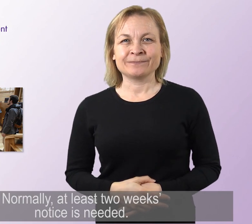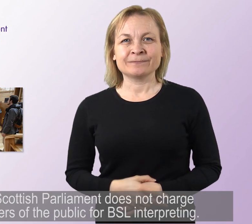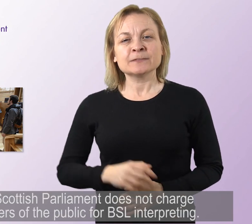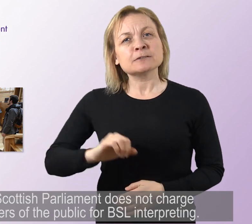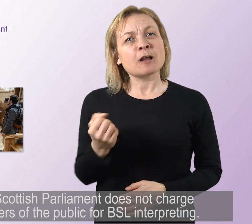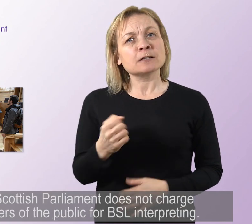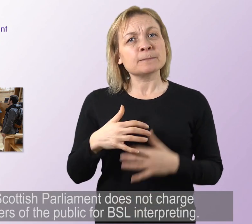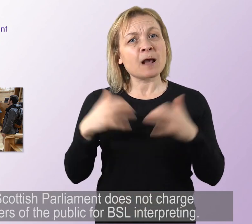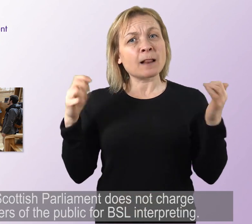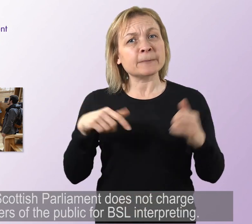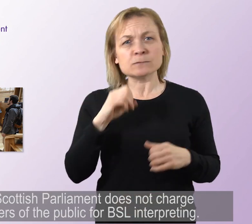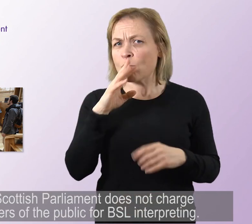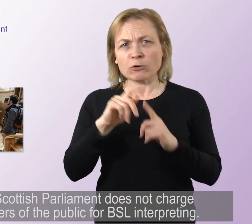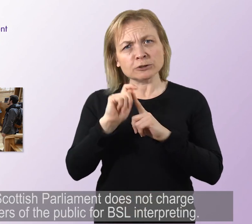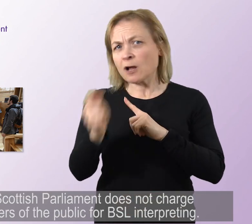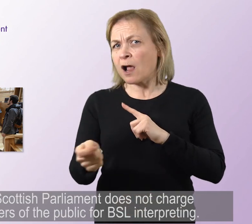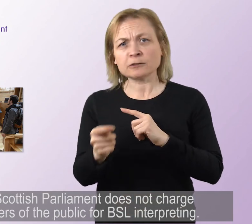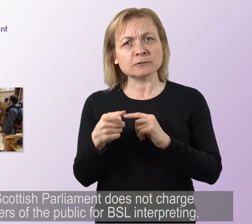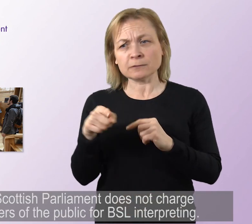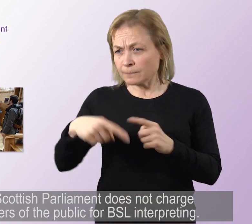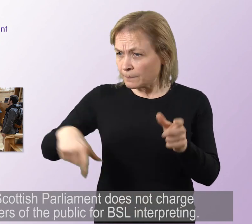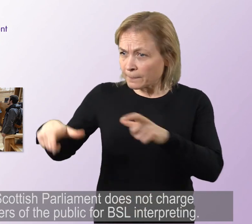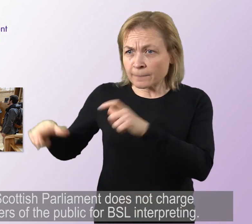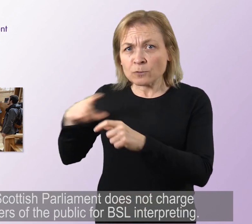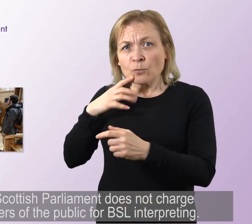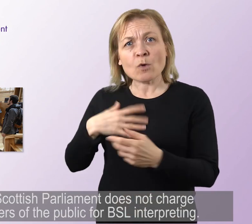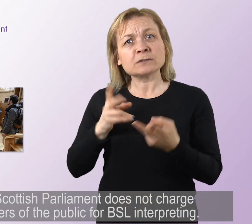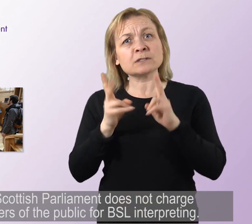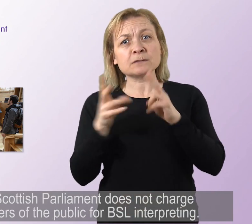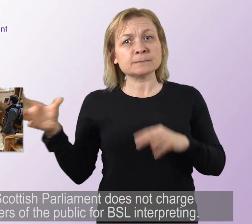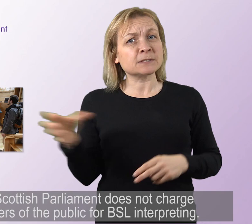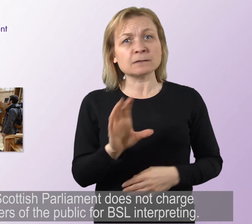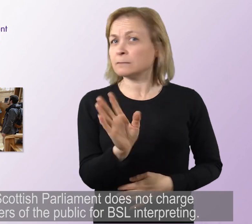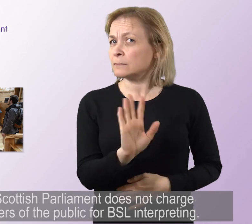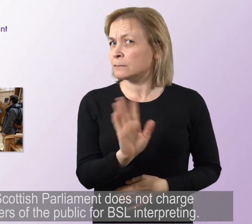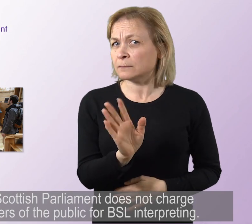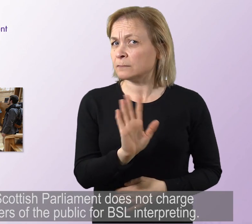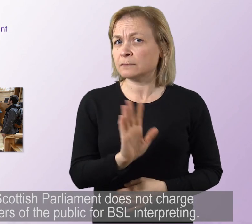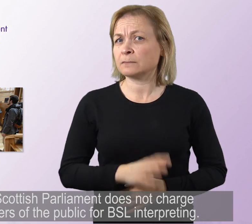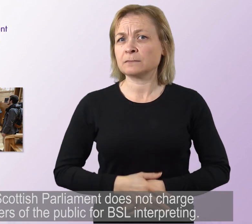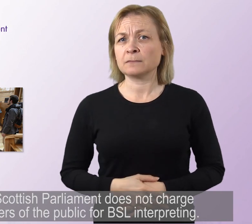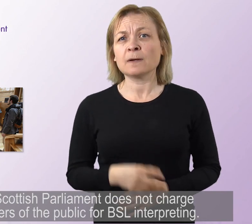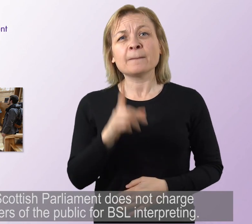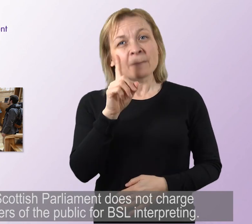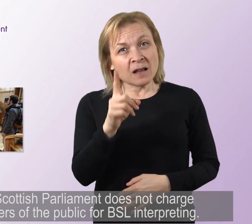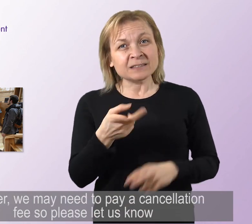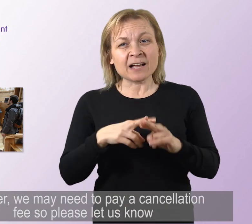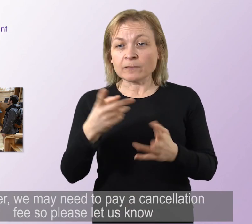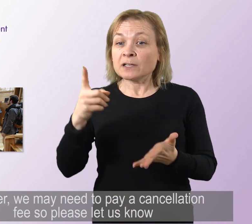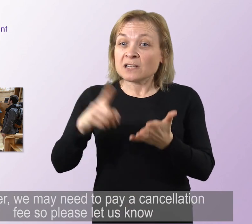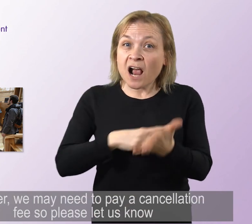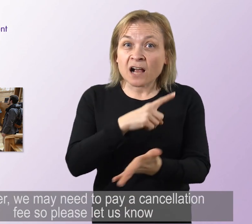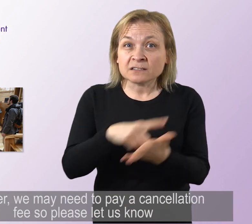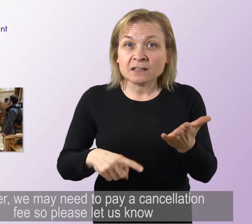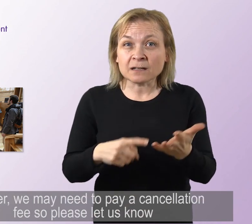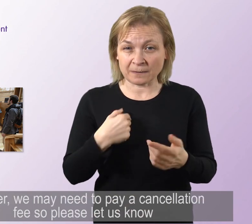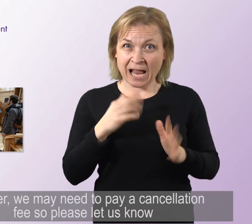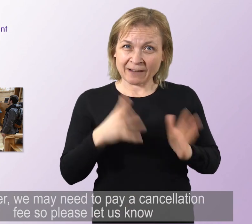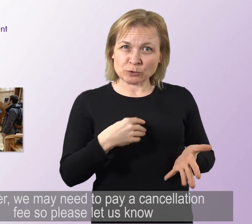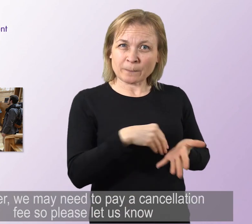The Scottish Parliament does not charge members of the public for BSL interpreting However, we may need to pay a